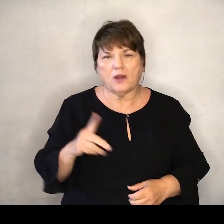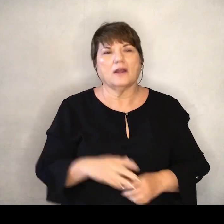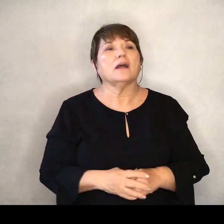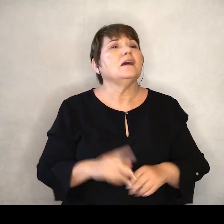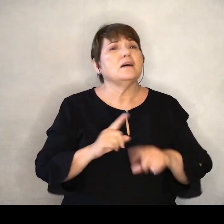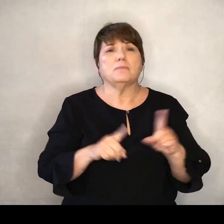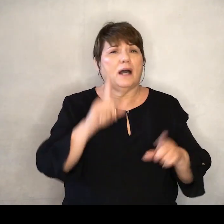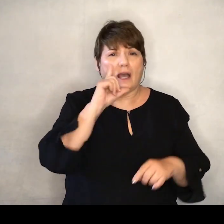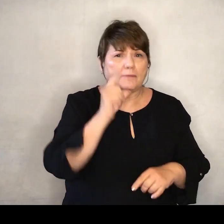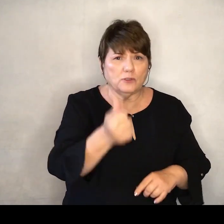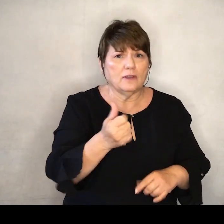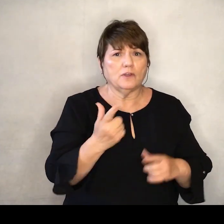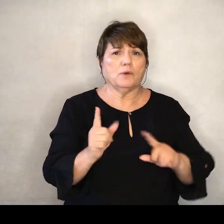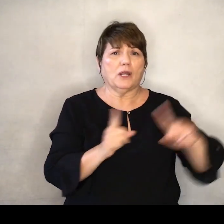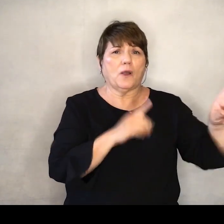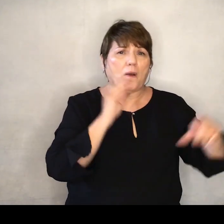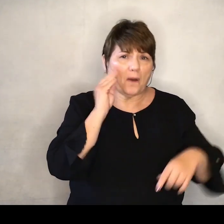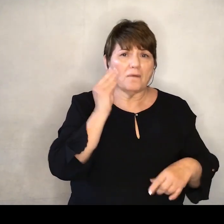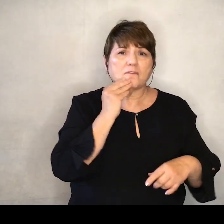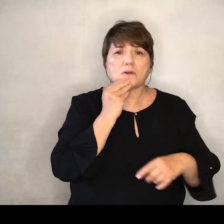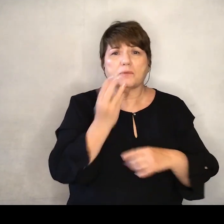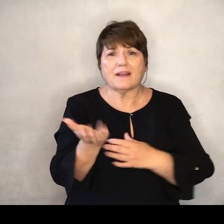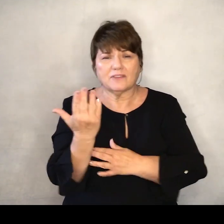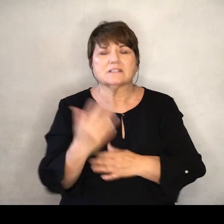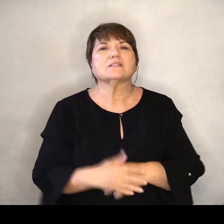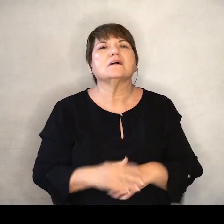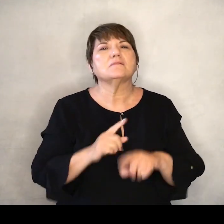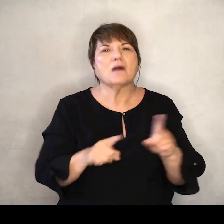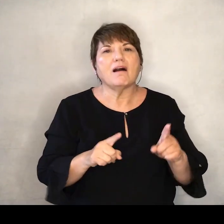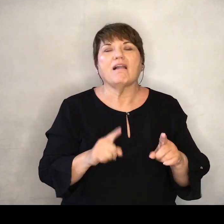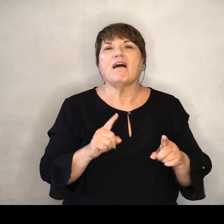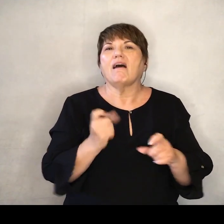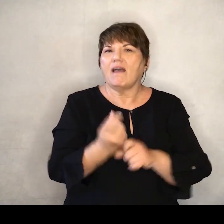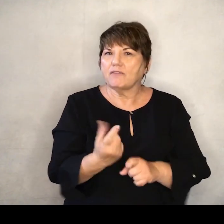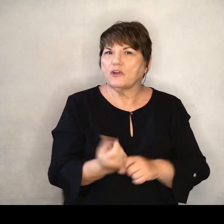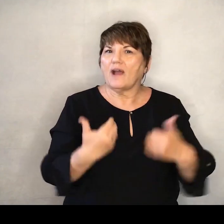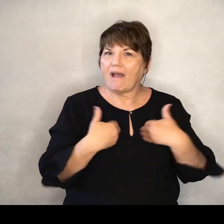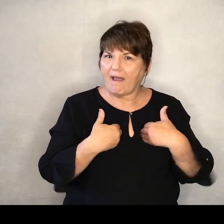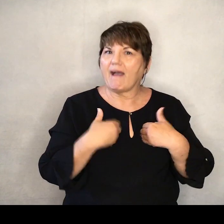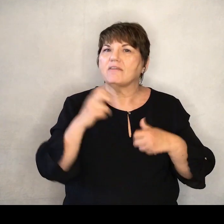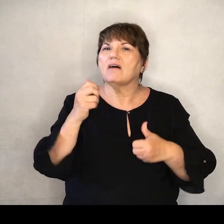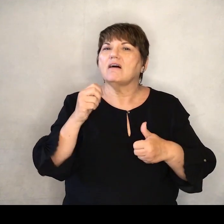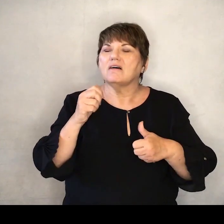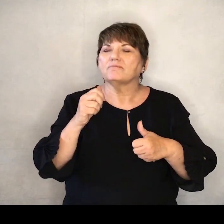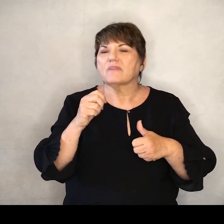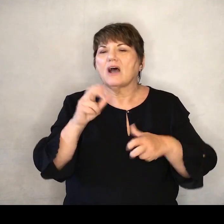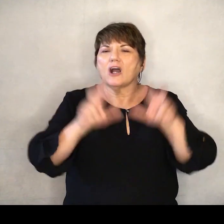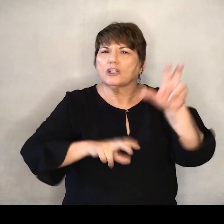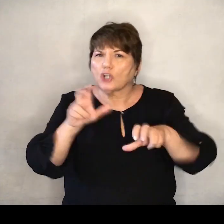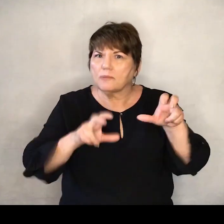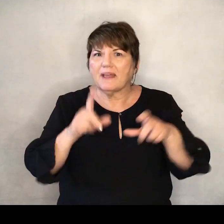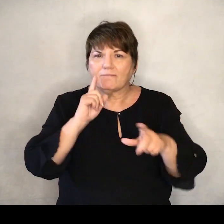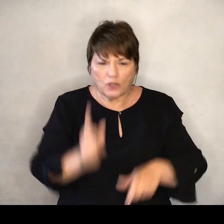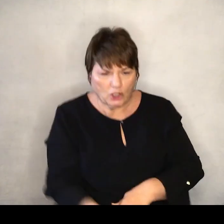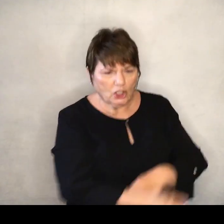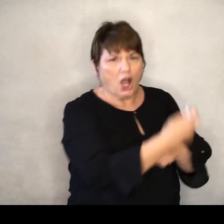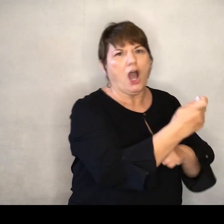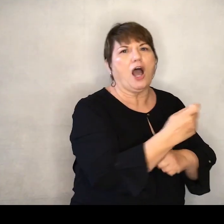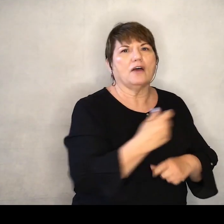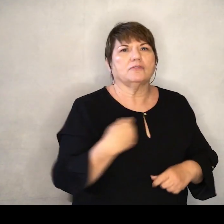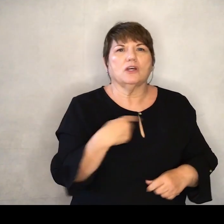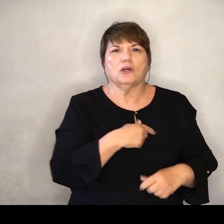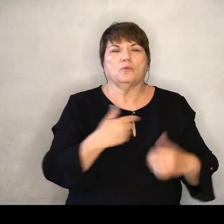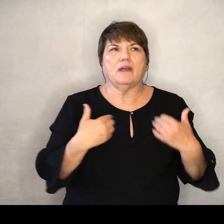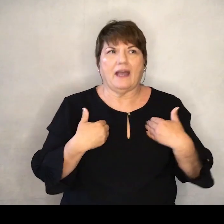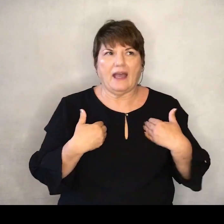discernment You have to figure those things out Our annual golf tournament is happening on the 2nd of October We only have a couple of foursomes left That's